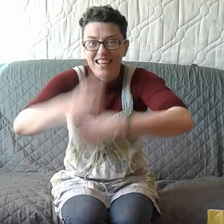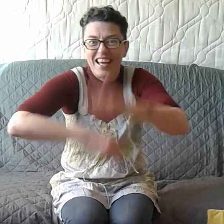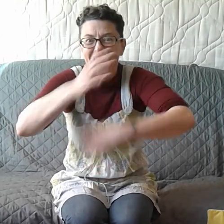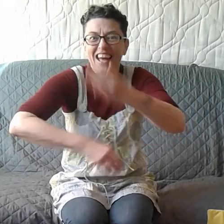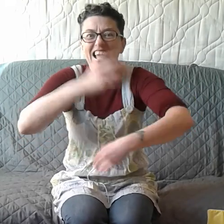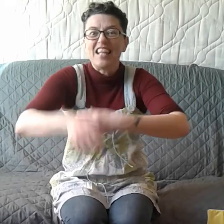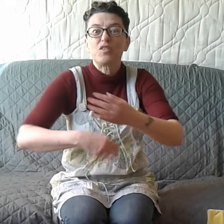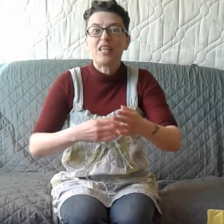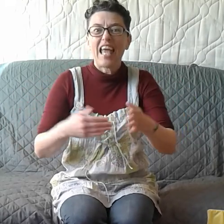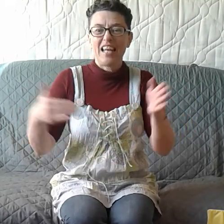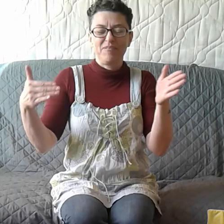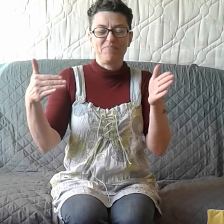Let's do it again.